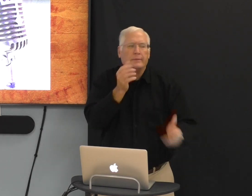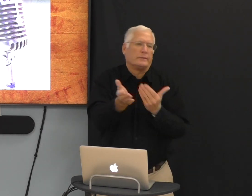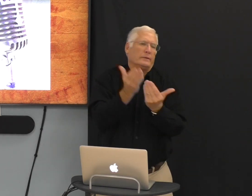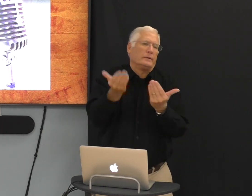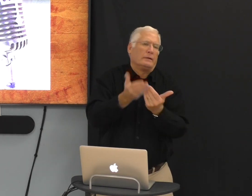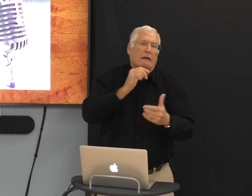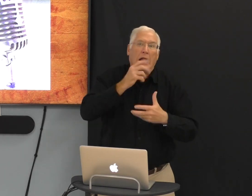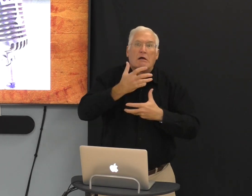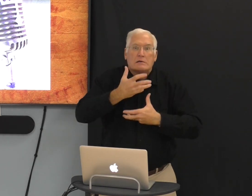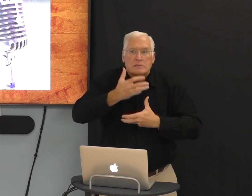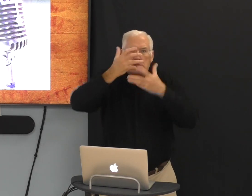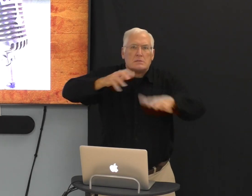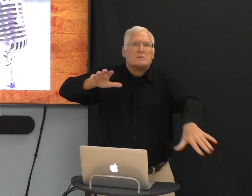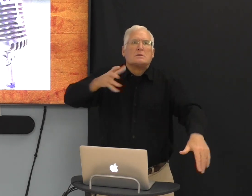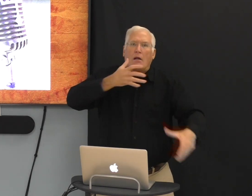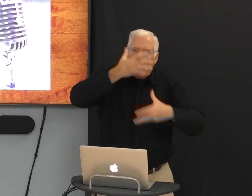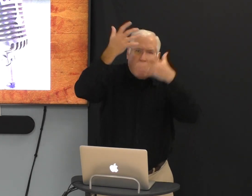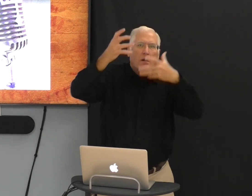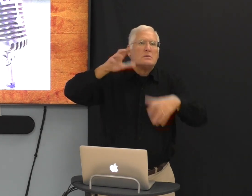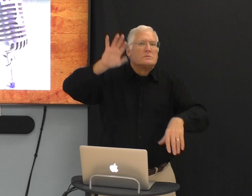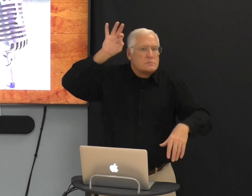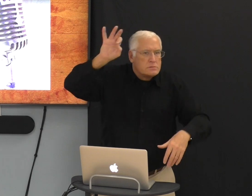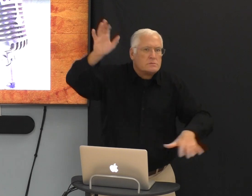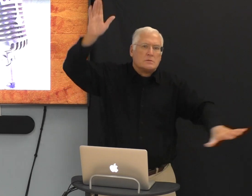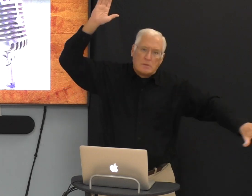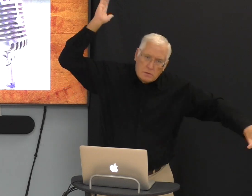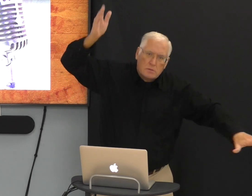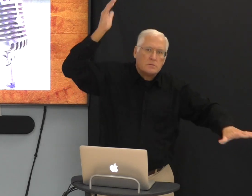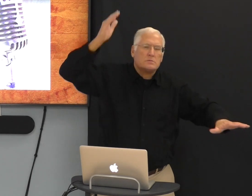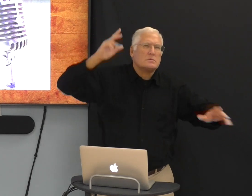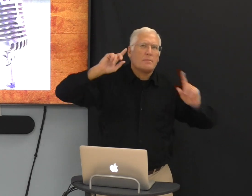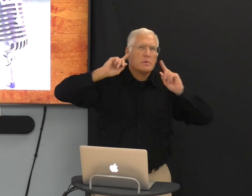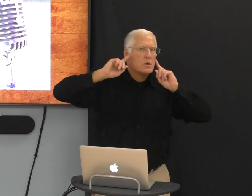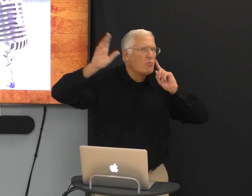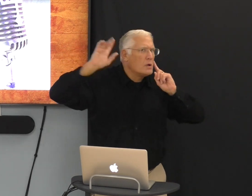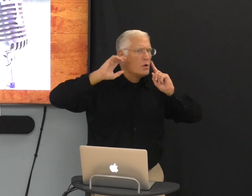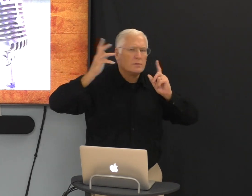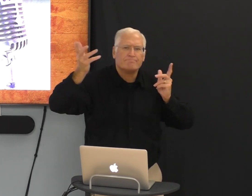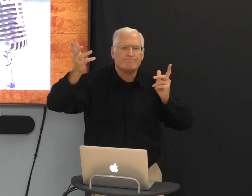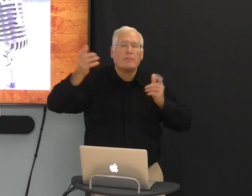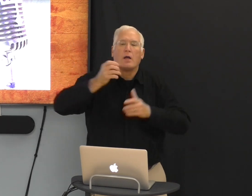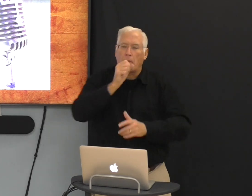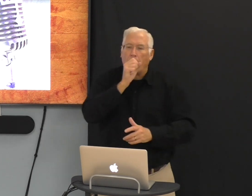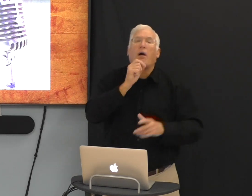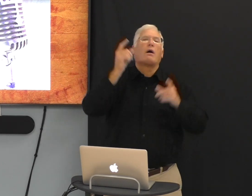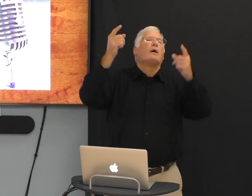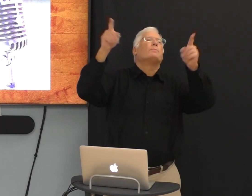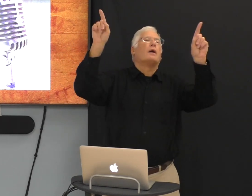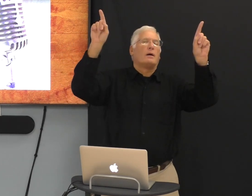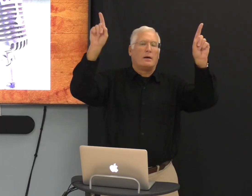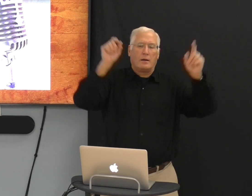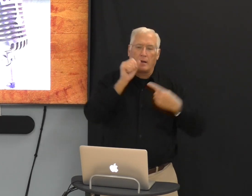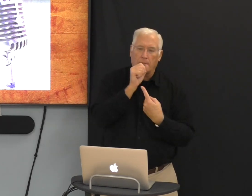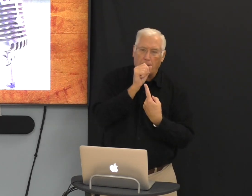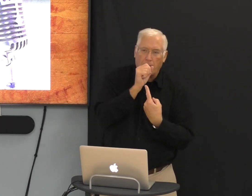And so it made it easier. People didn't have to yell or scream. That microphone